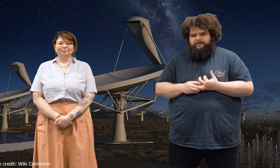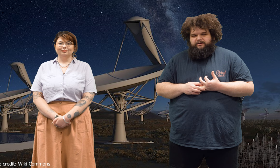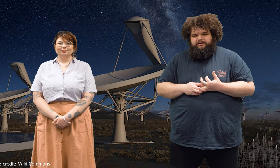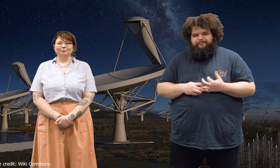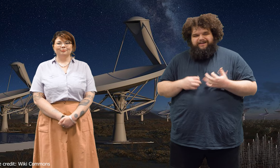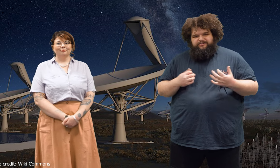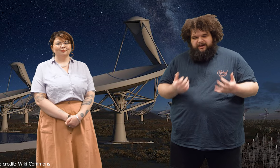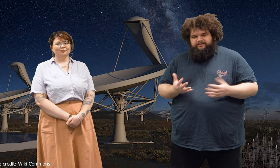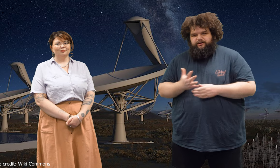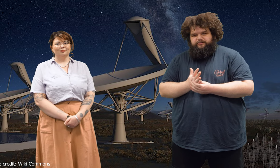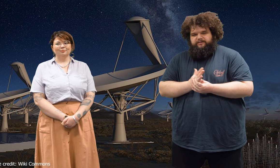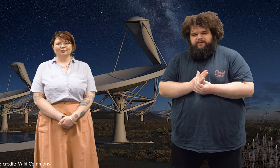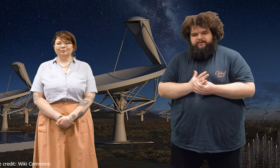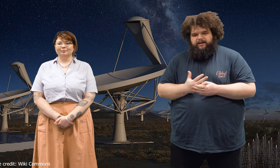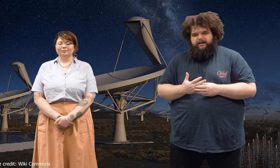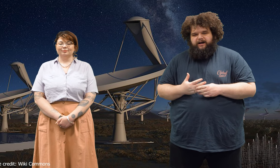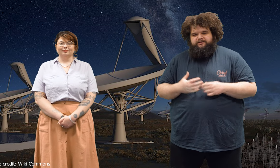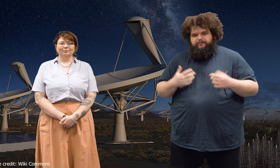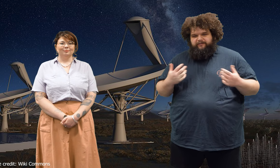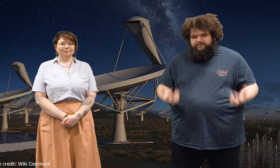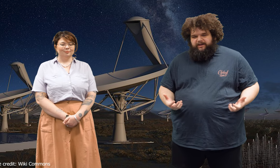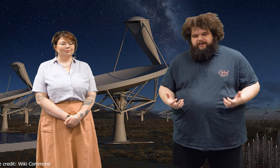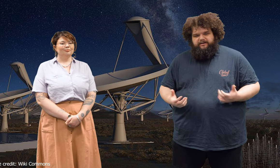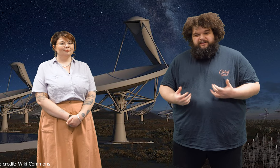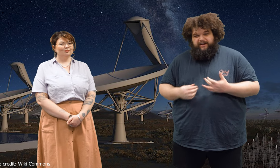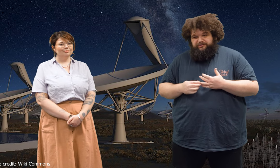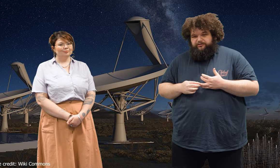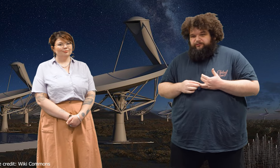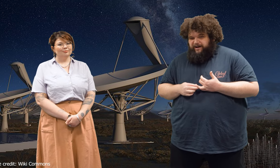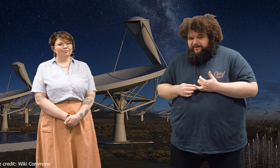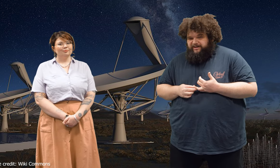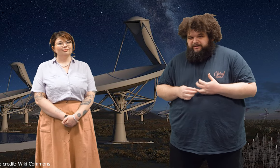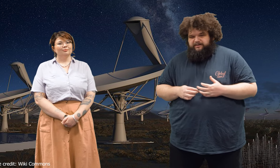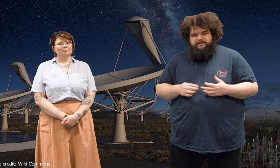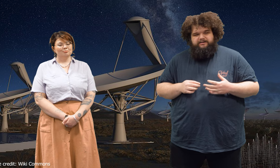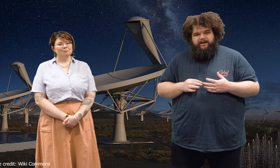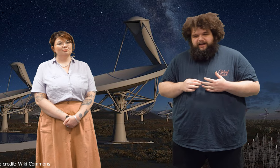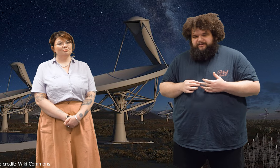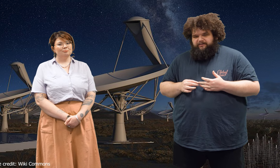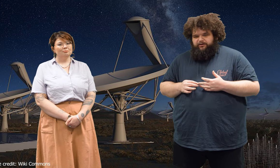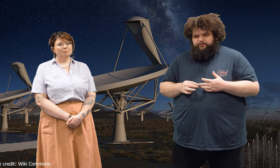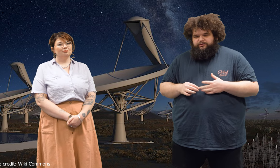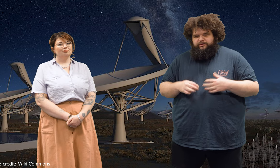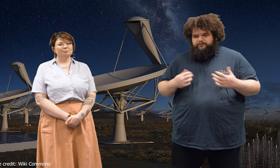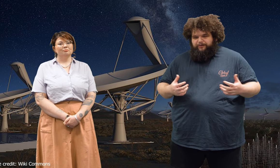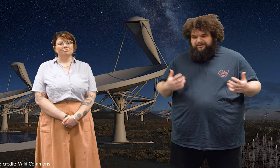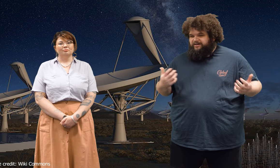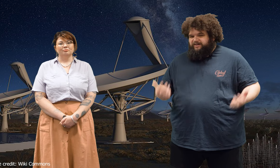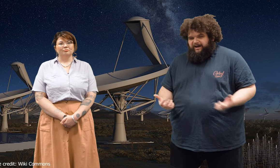The main science goals of the SKA are to investigate the nature of gravity, galactic evolution, cosmology and dark